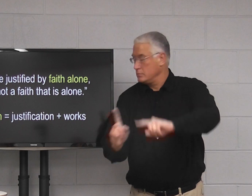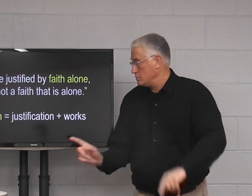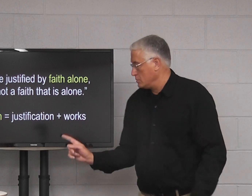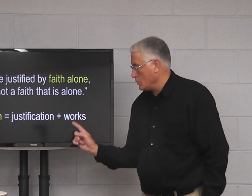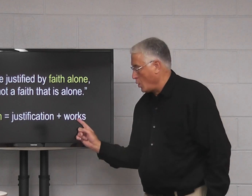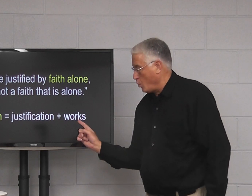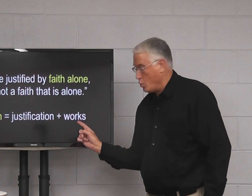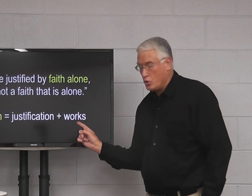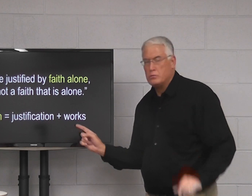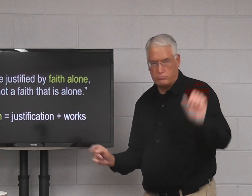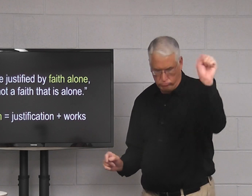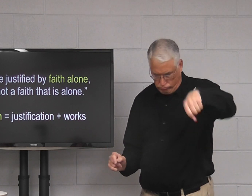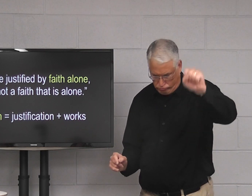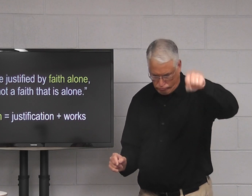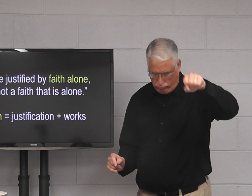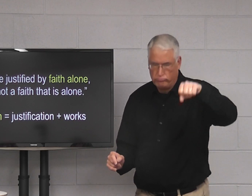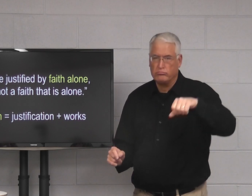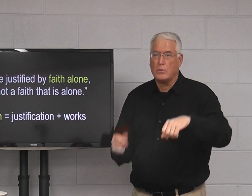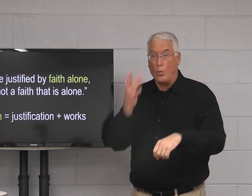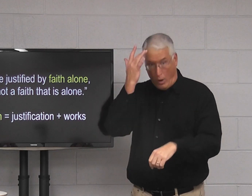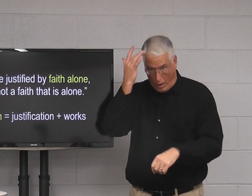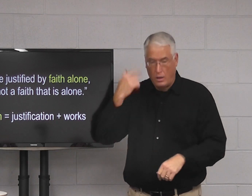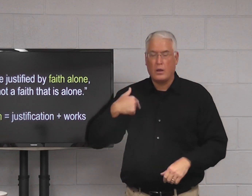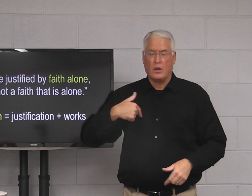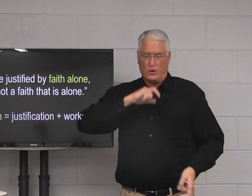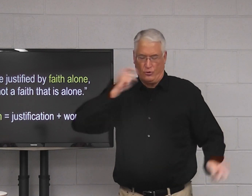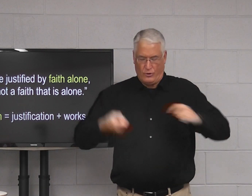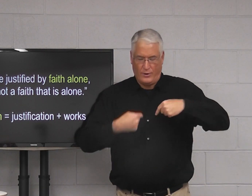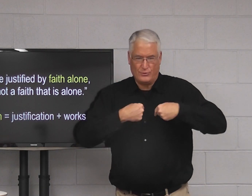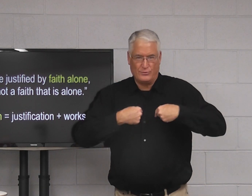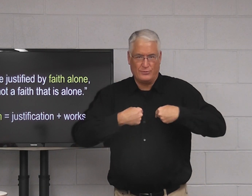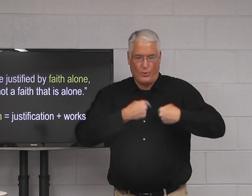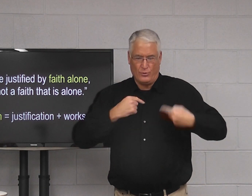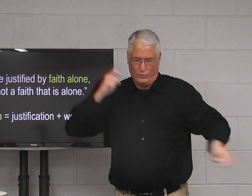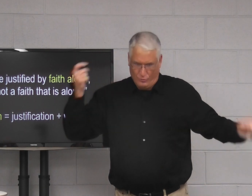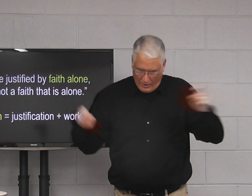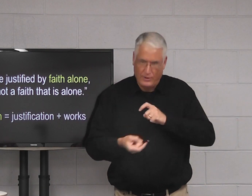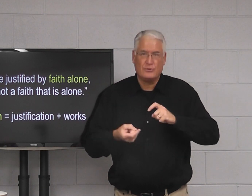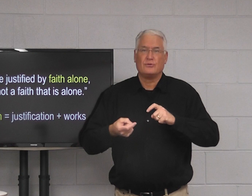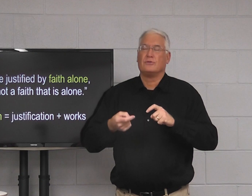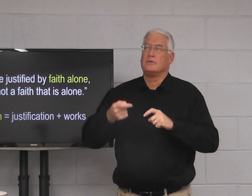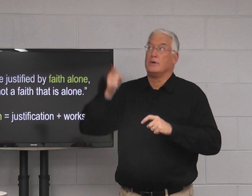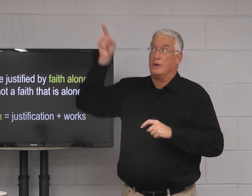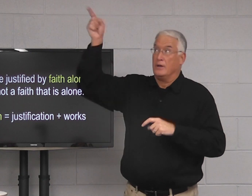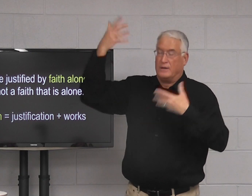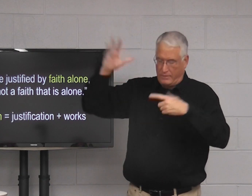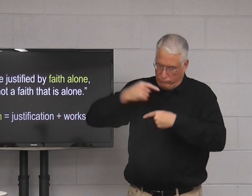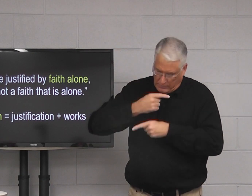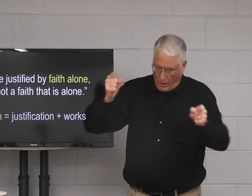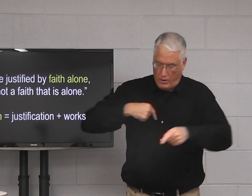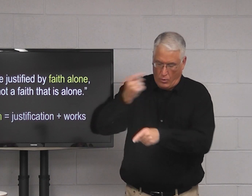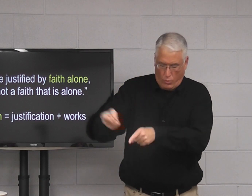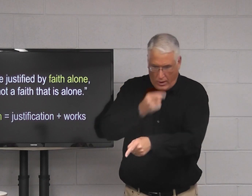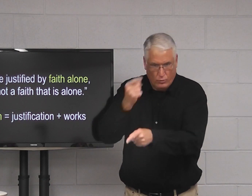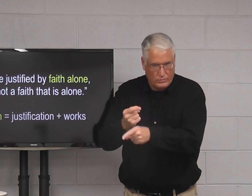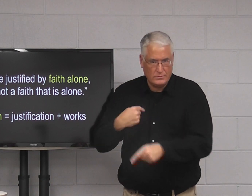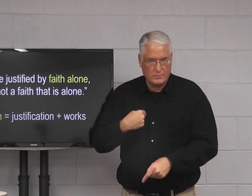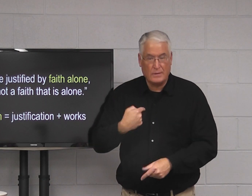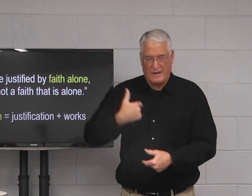plus it makes us want to work because we're changed. He has